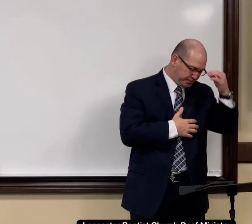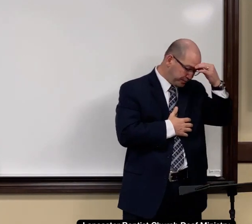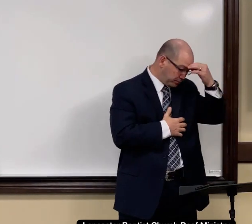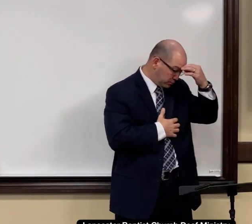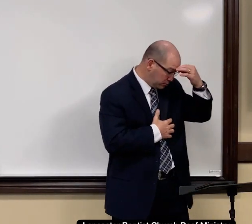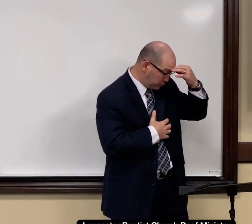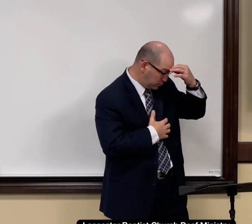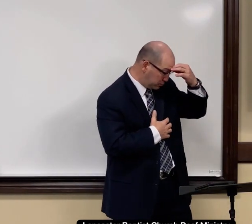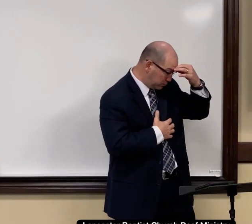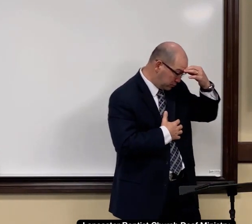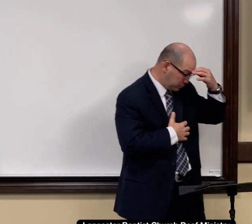egypt and did that